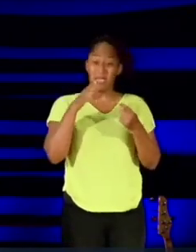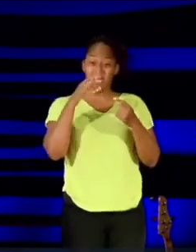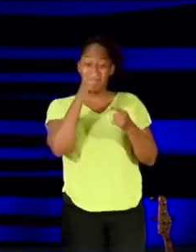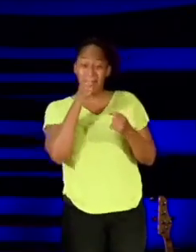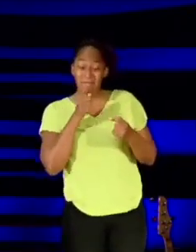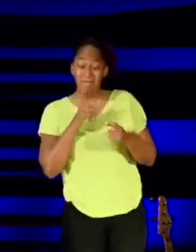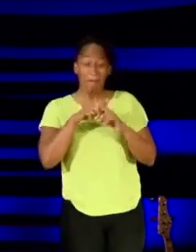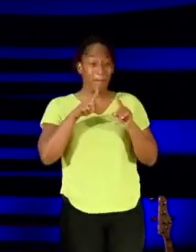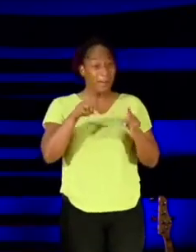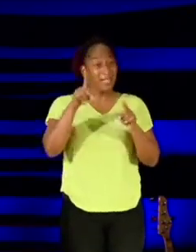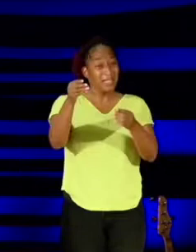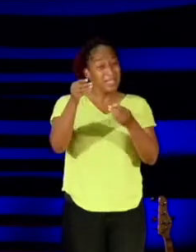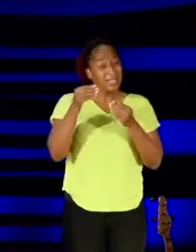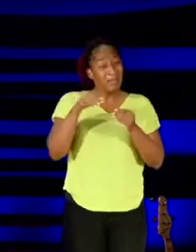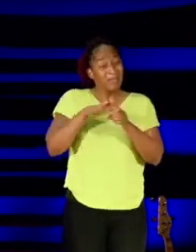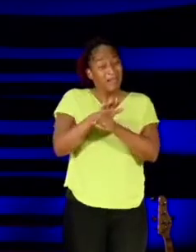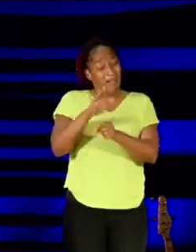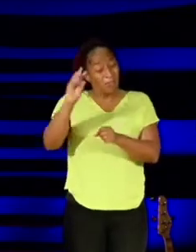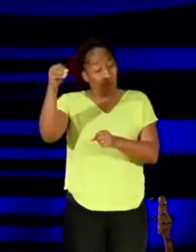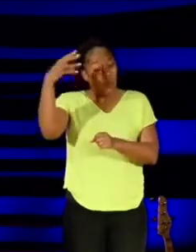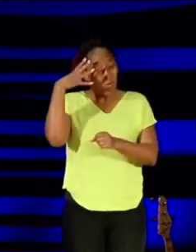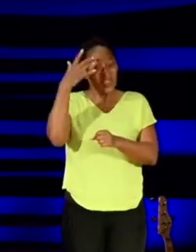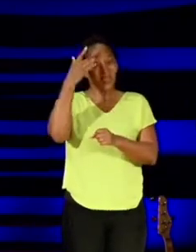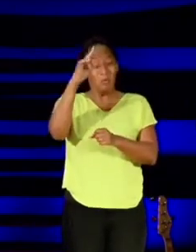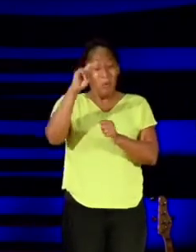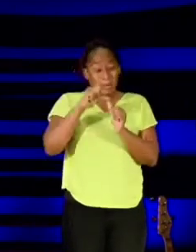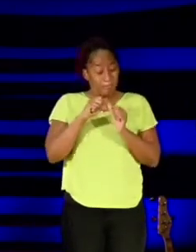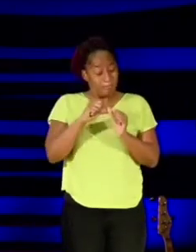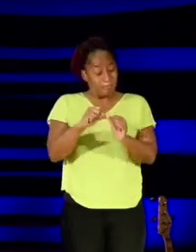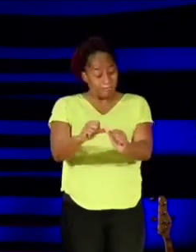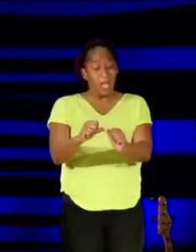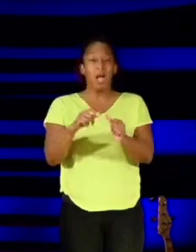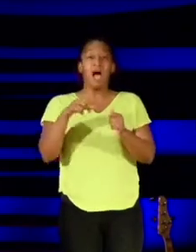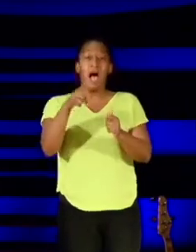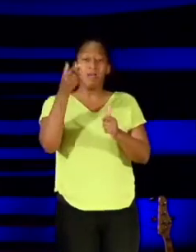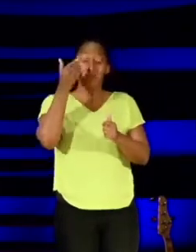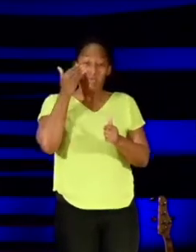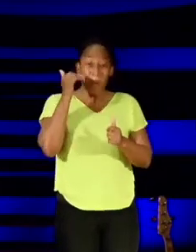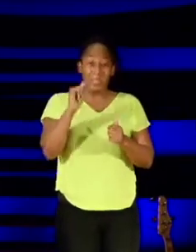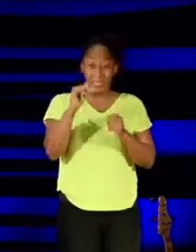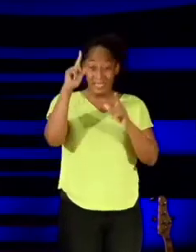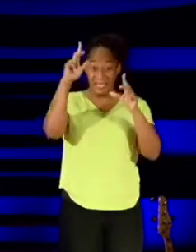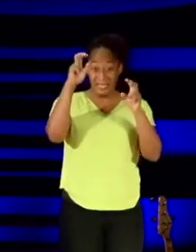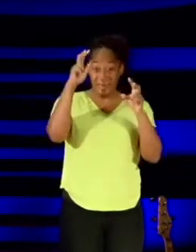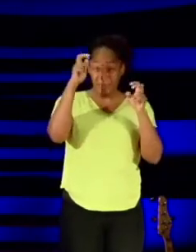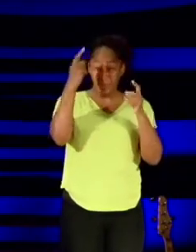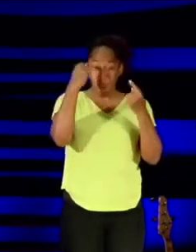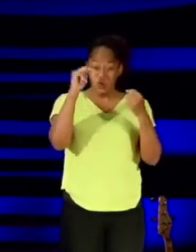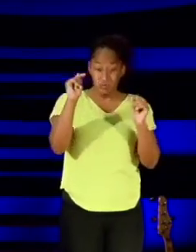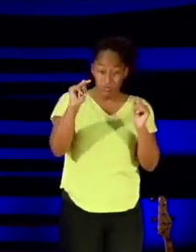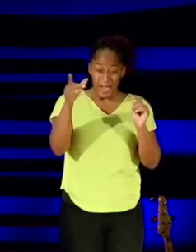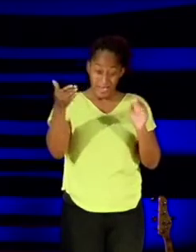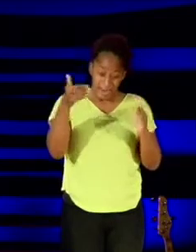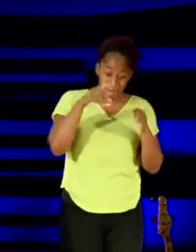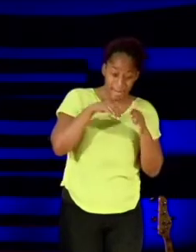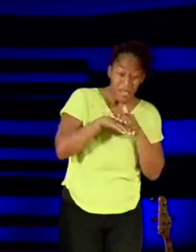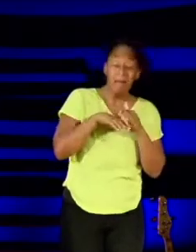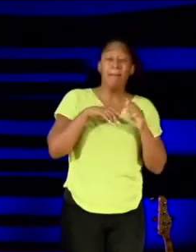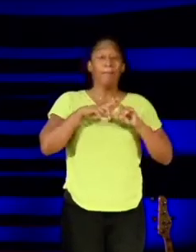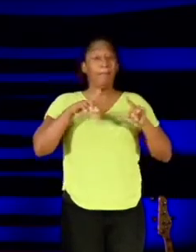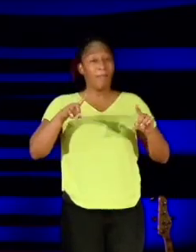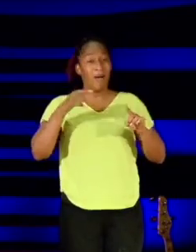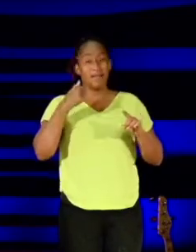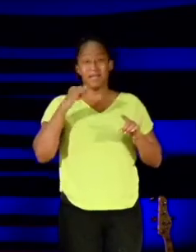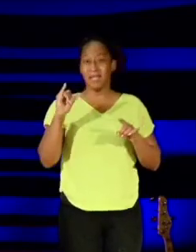to endure it. Lord, I know that the enemy will attempt to come into my life but the Bible says like a raging flood, I